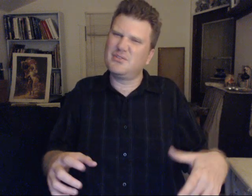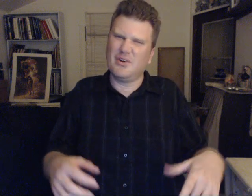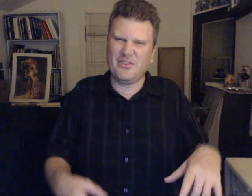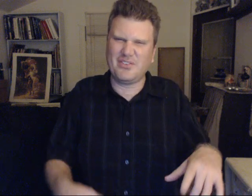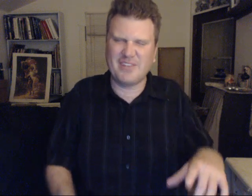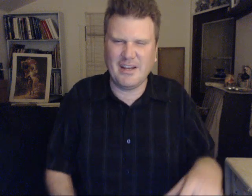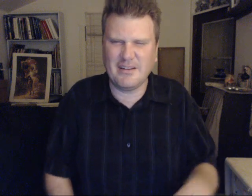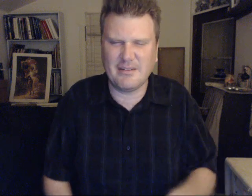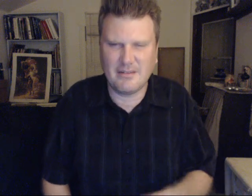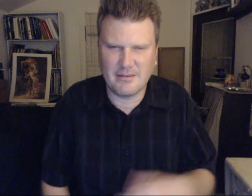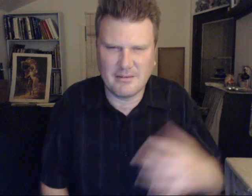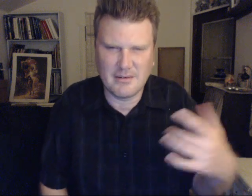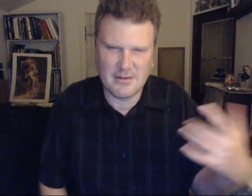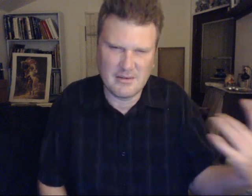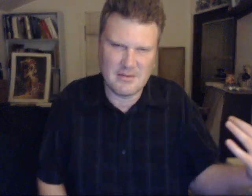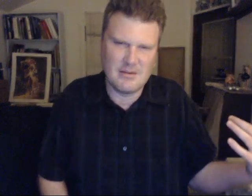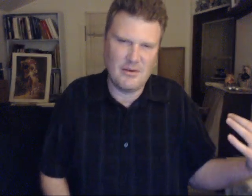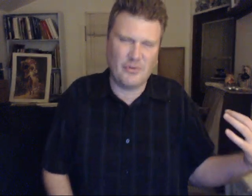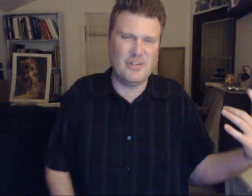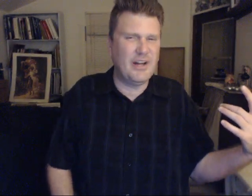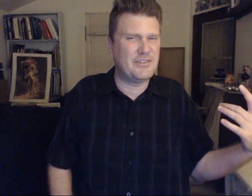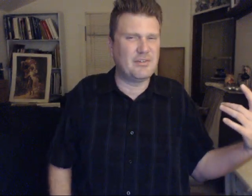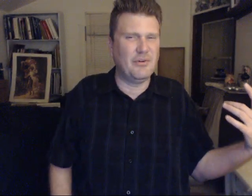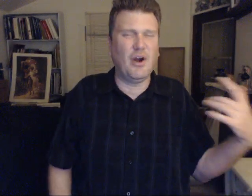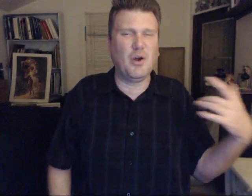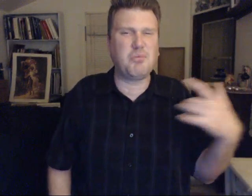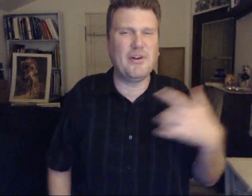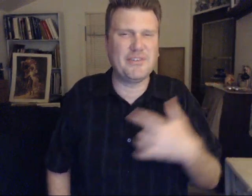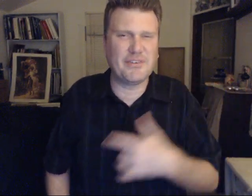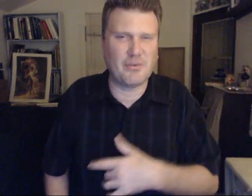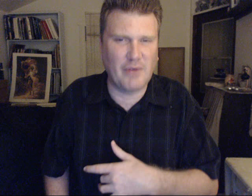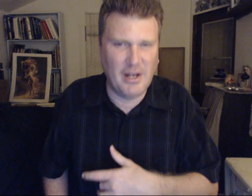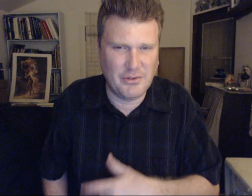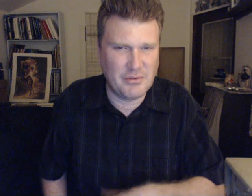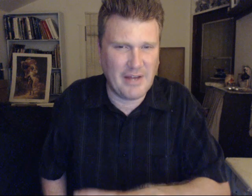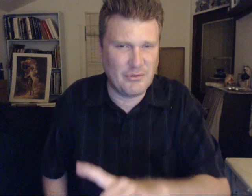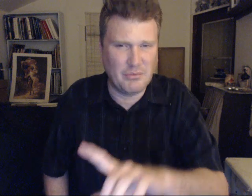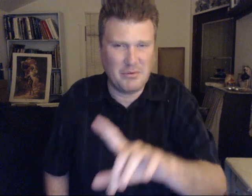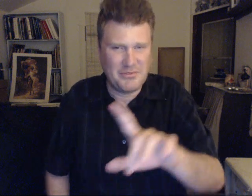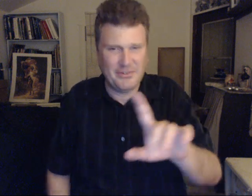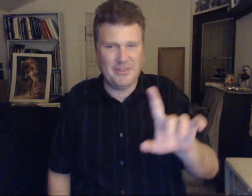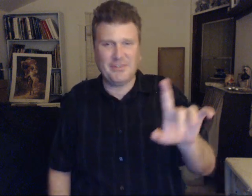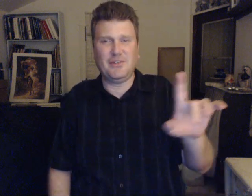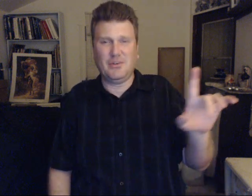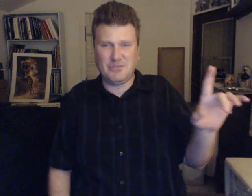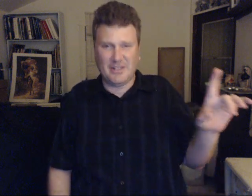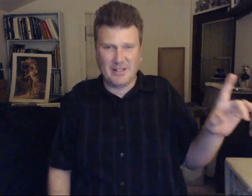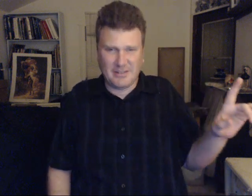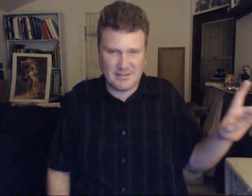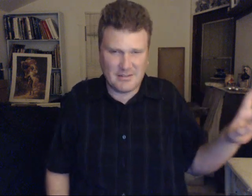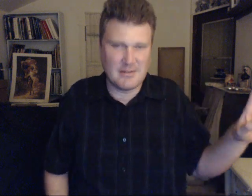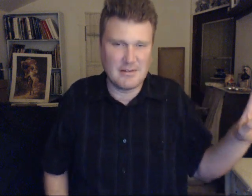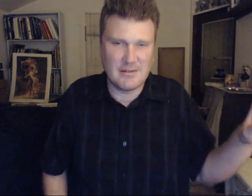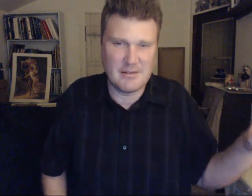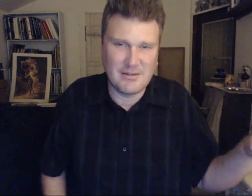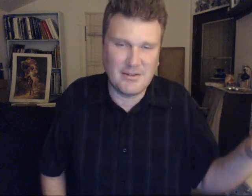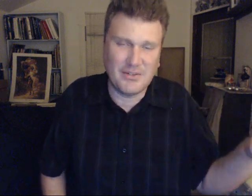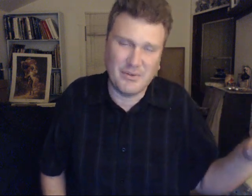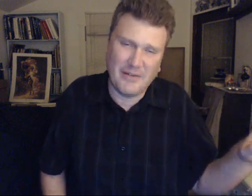understand. realize. With our presence around. You'd have no reptilians on your planet. Yes. You have your